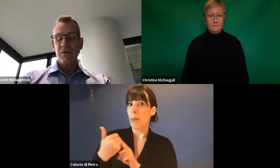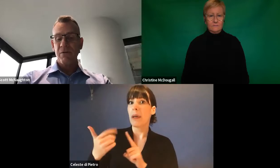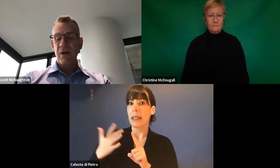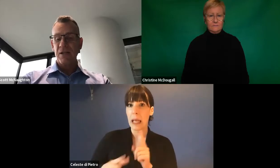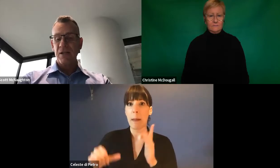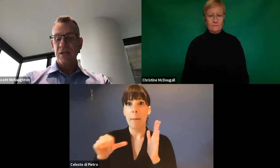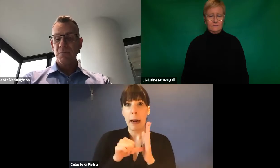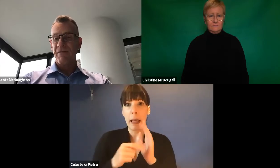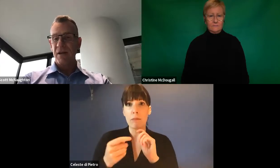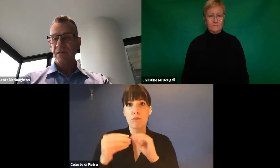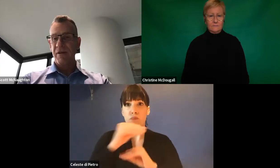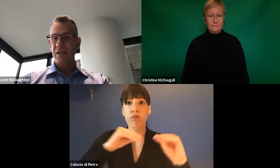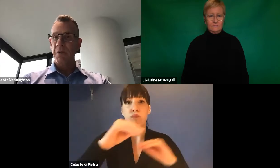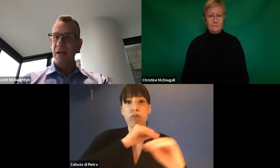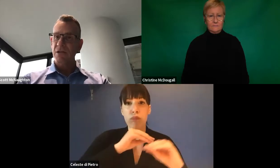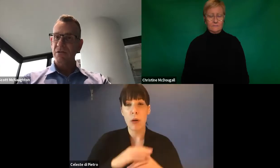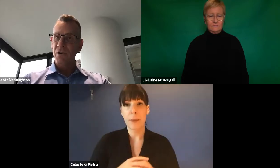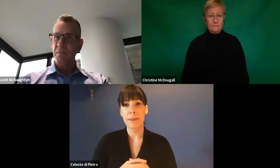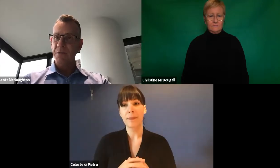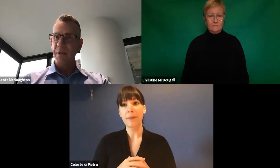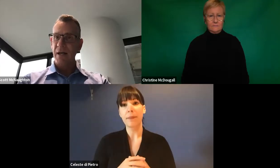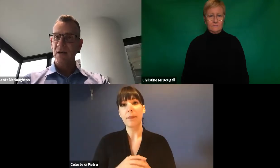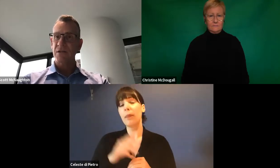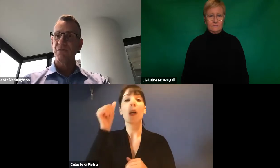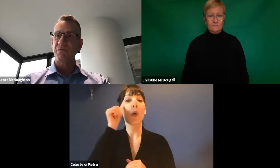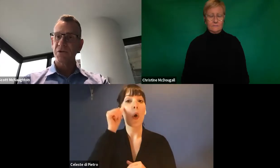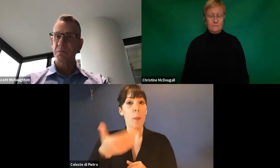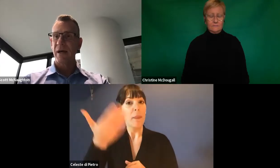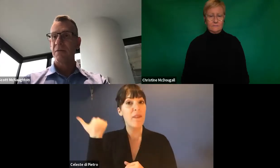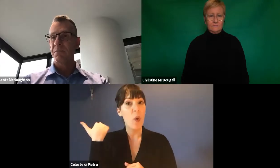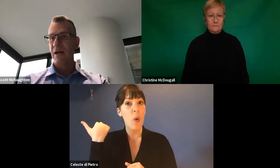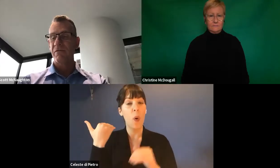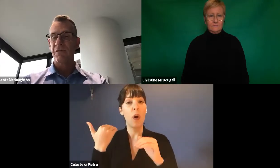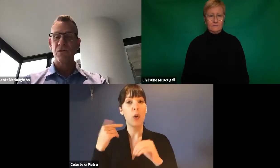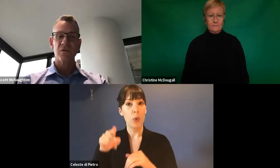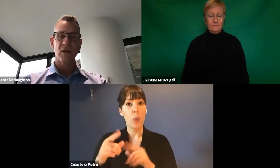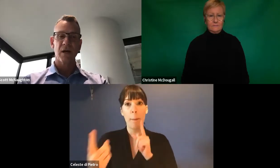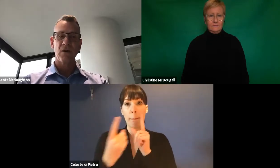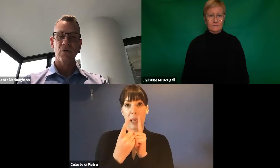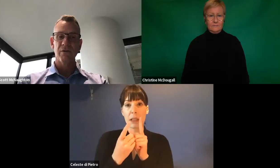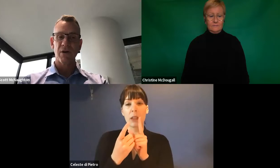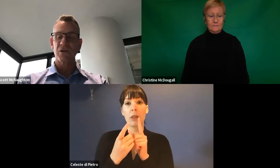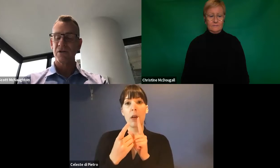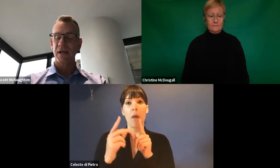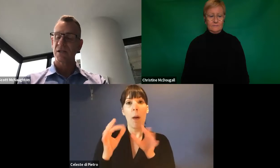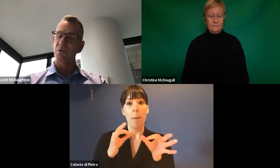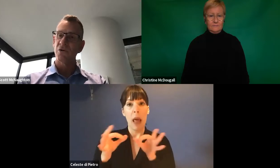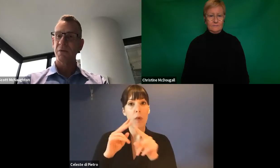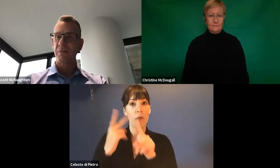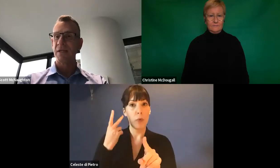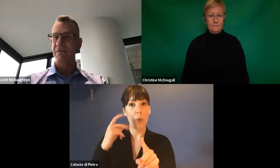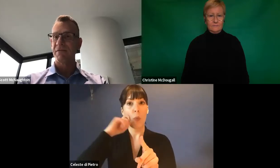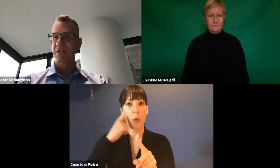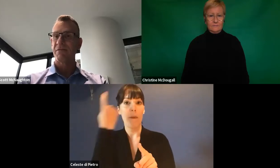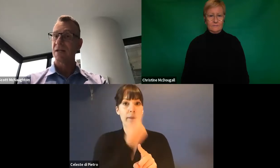Obviously, we've had to move our face-to-face planning to phone-based planning. So first plan, plan reviews, all of those contacts that would